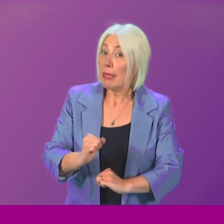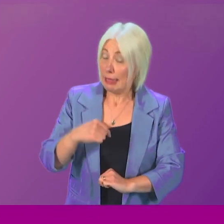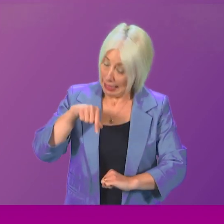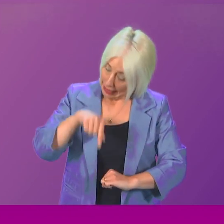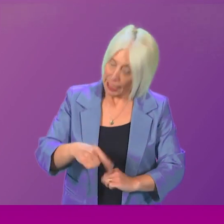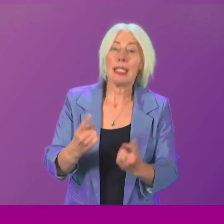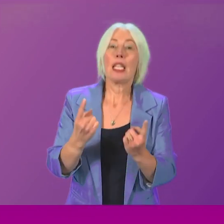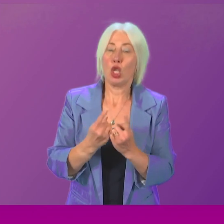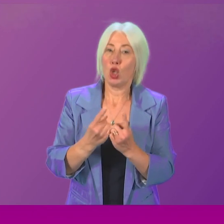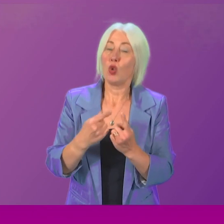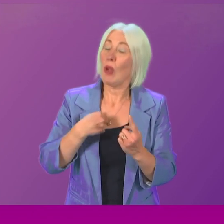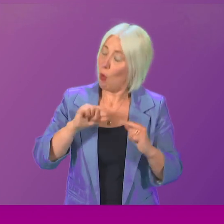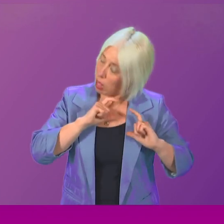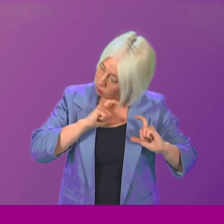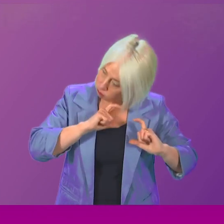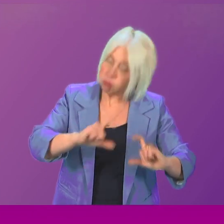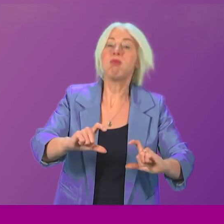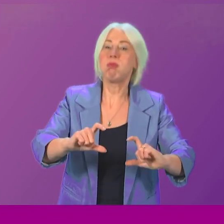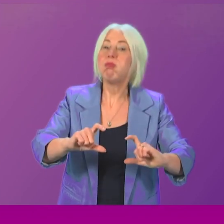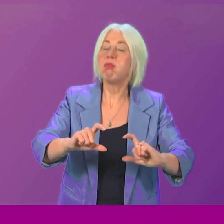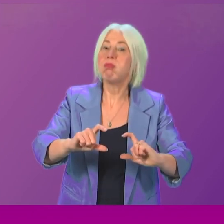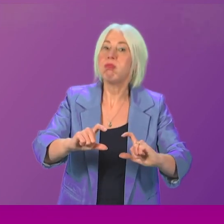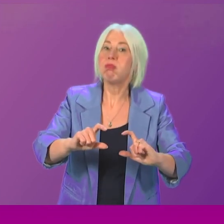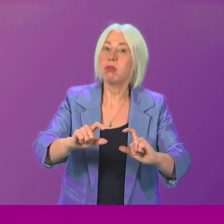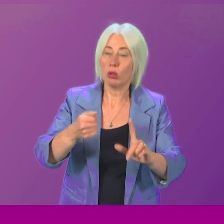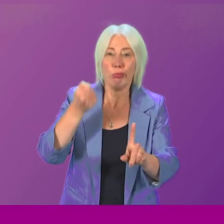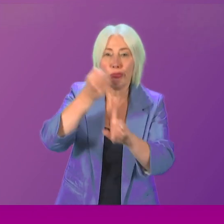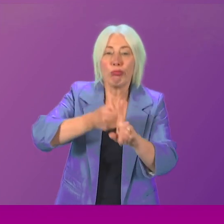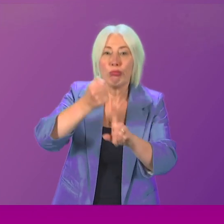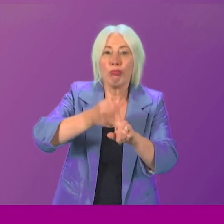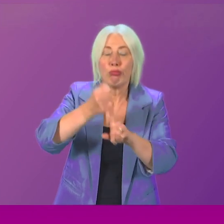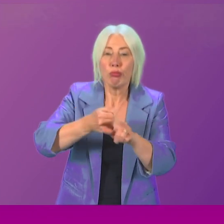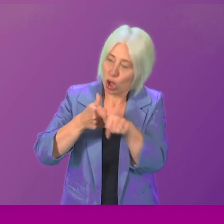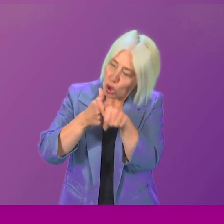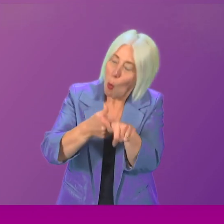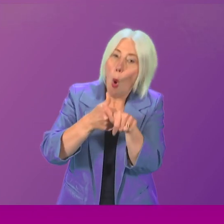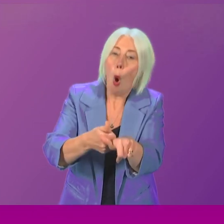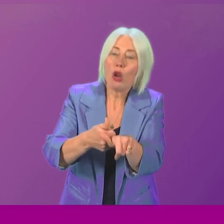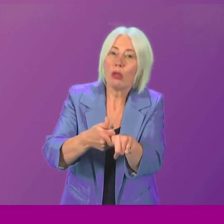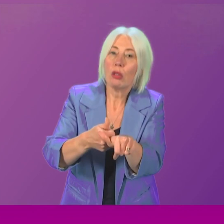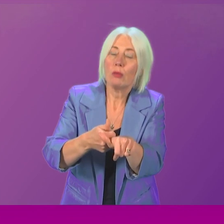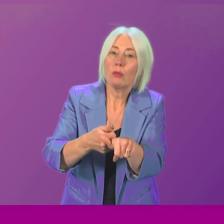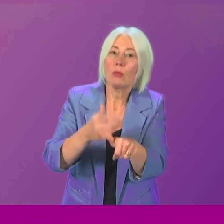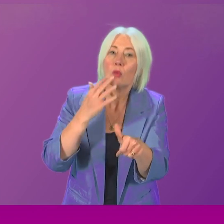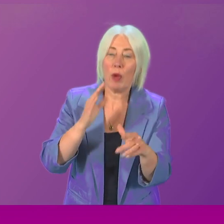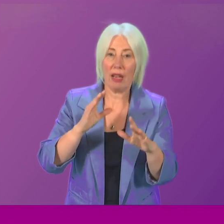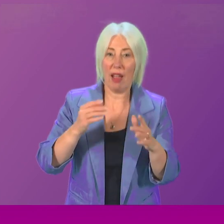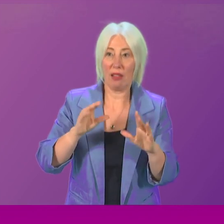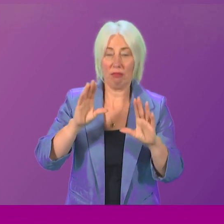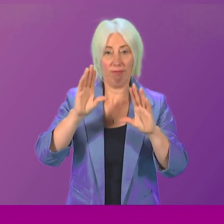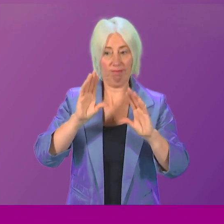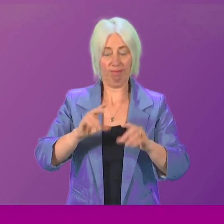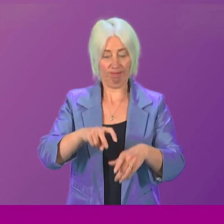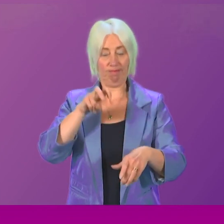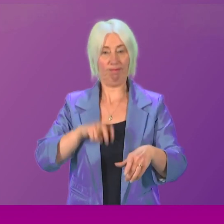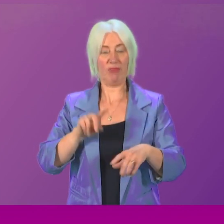issue I will continue to seek to advocate from the backbenches of this chamber. It's not